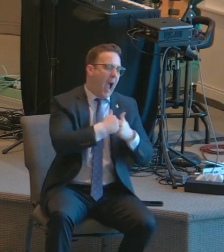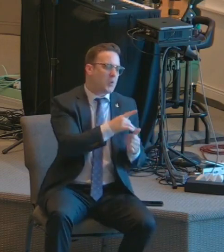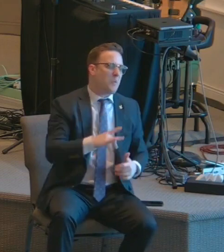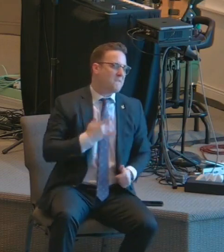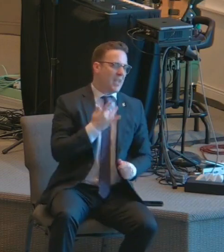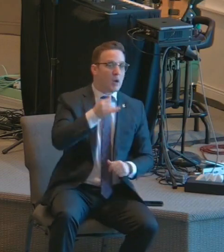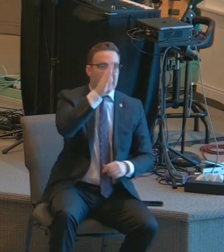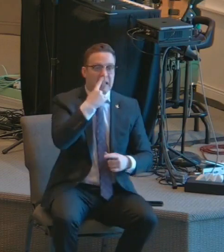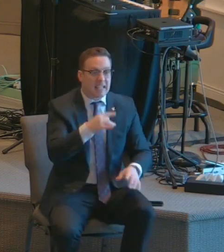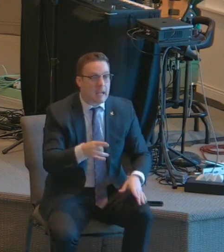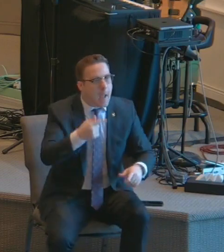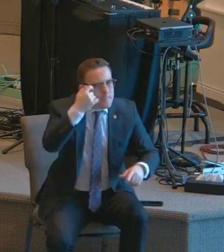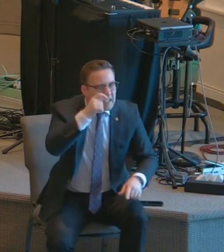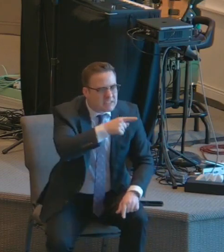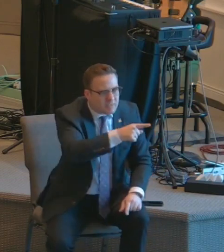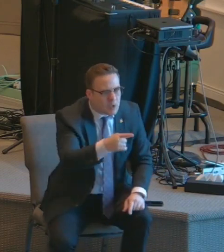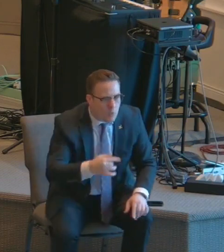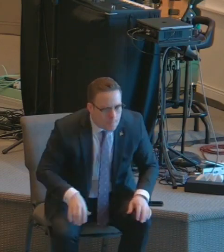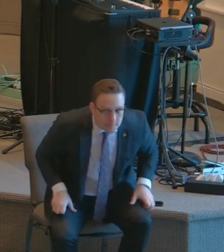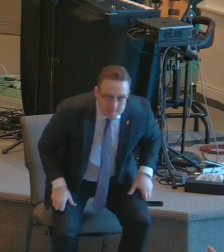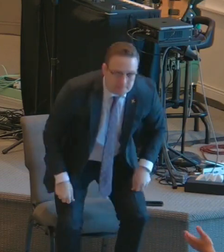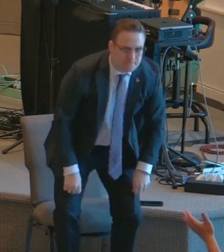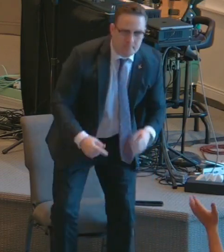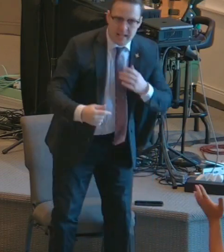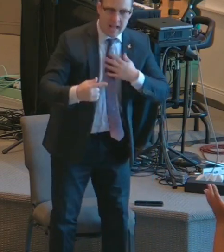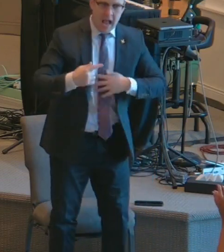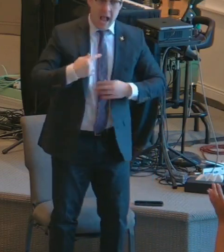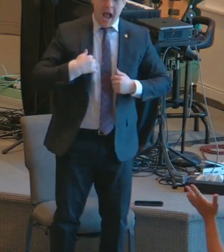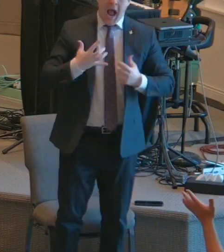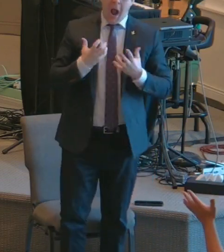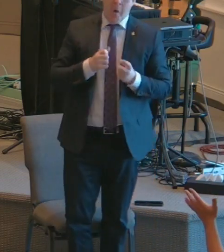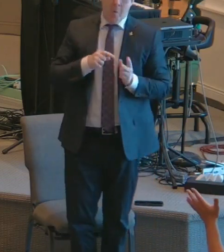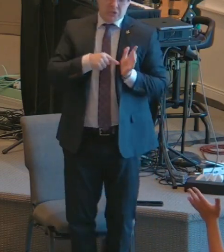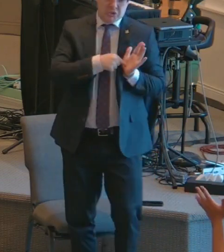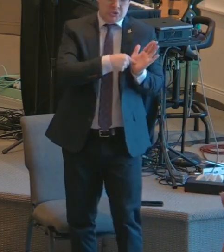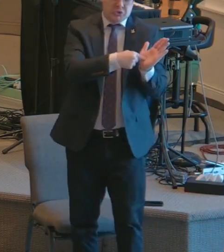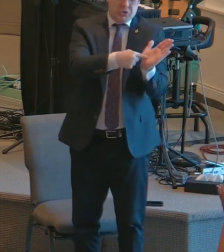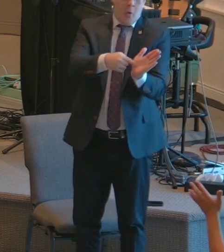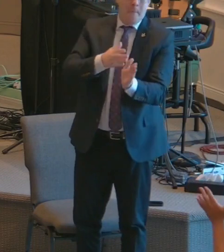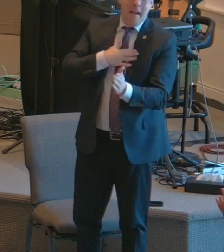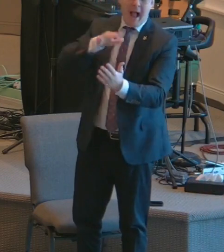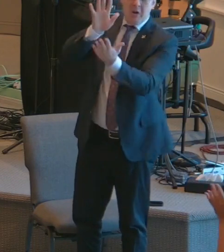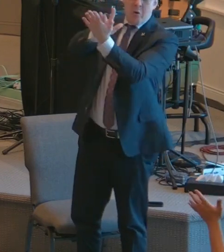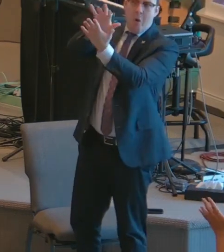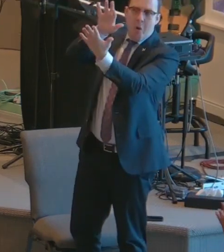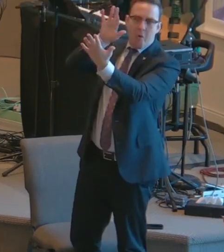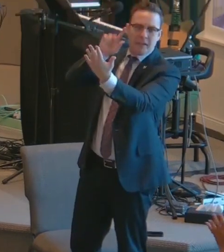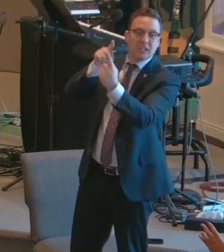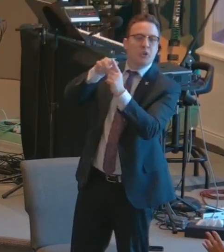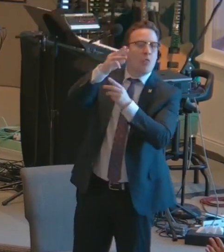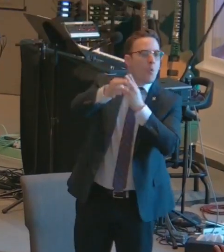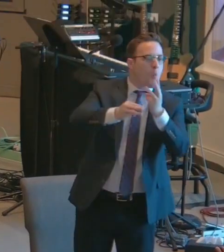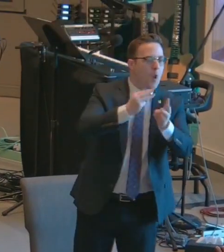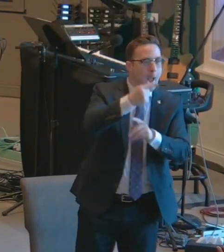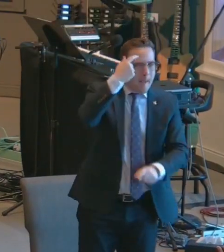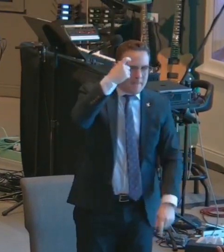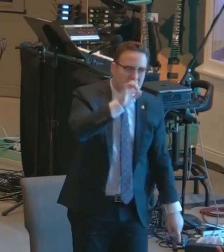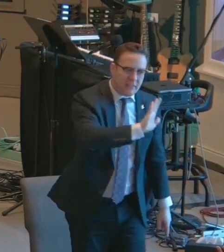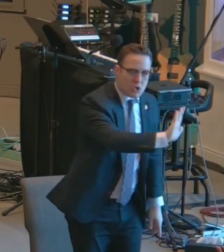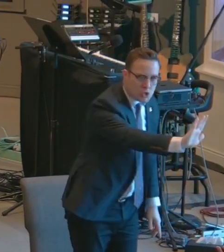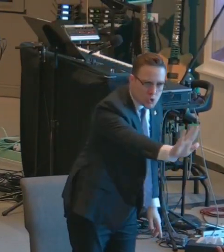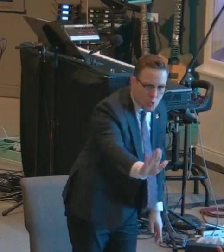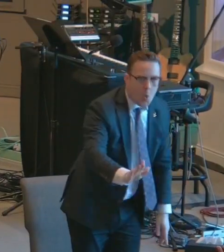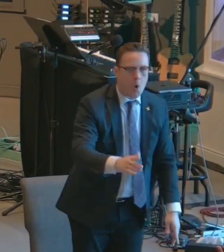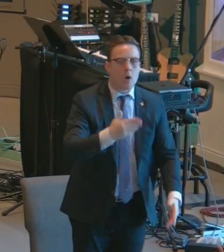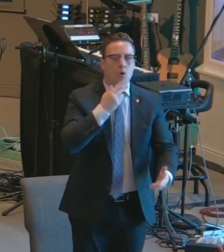am revealing my glory to this world. But it first starts with you, as I'm beginning to remove this stuff out of your